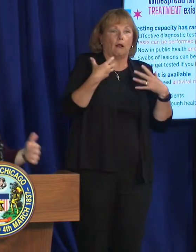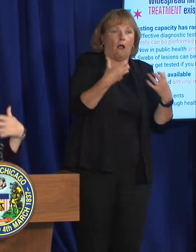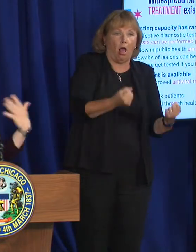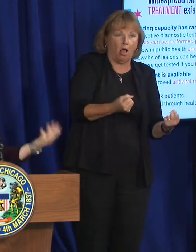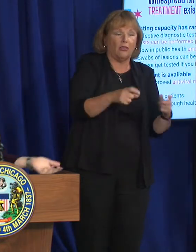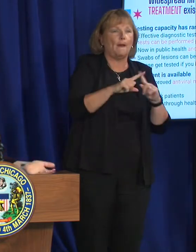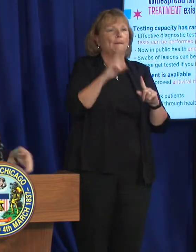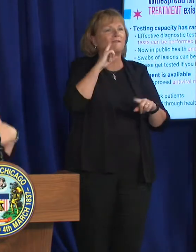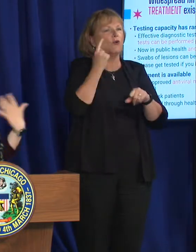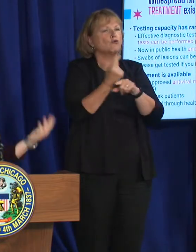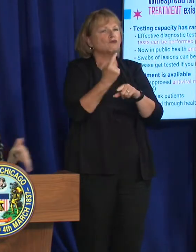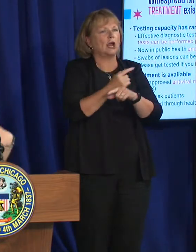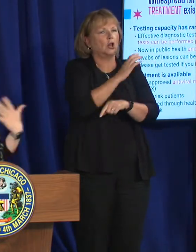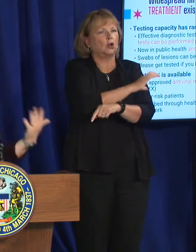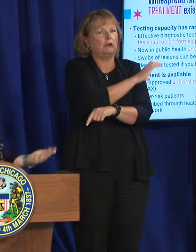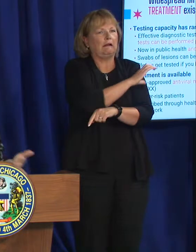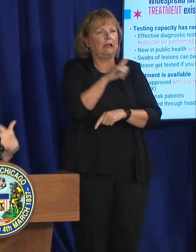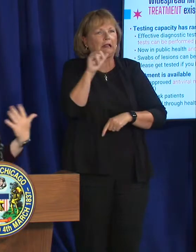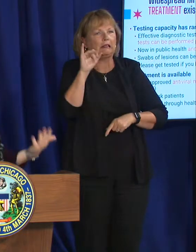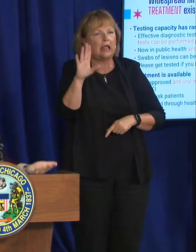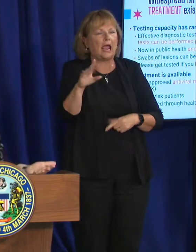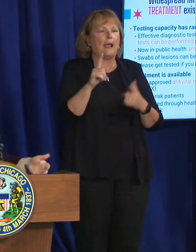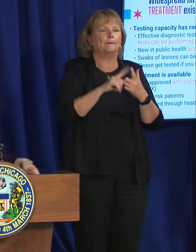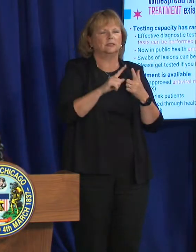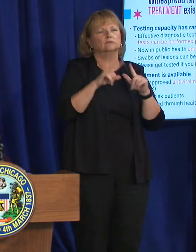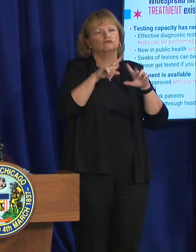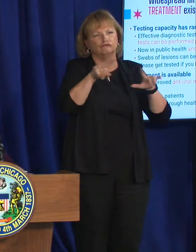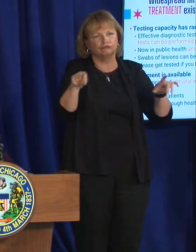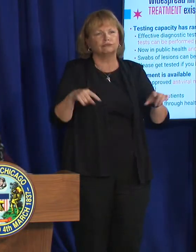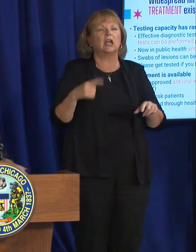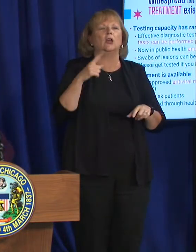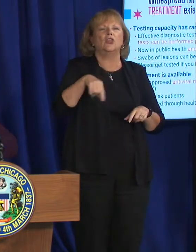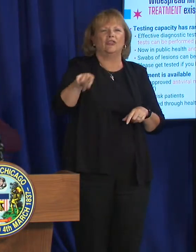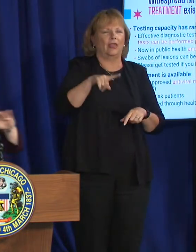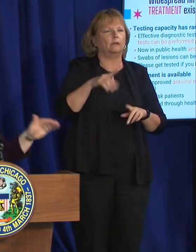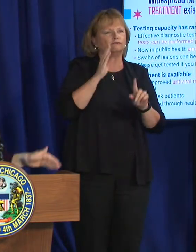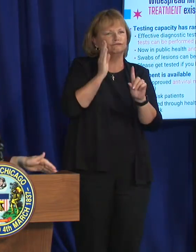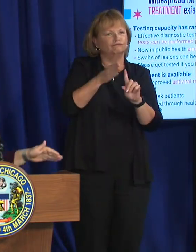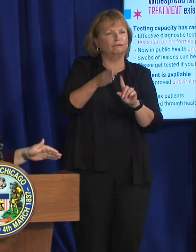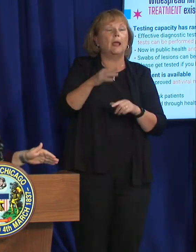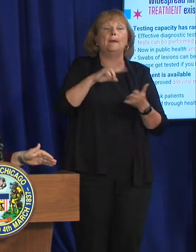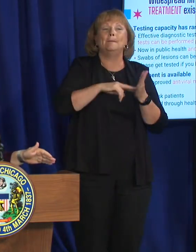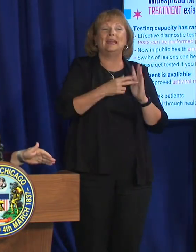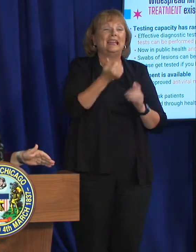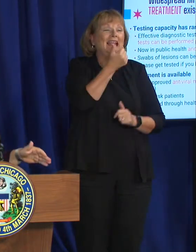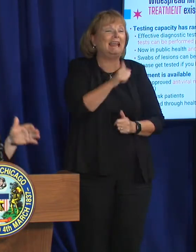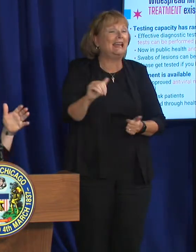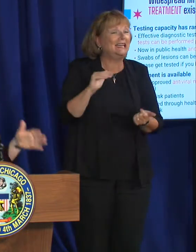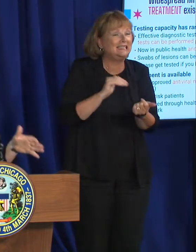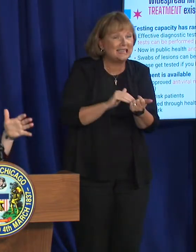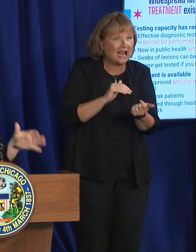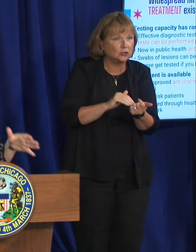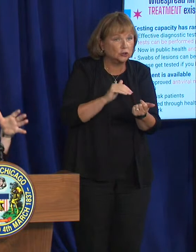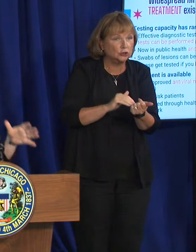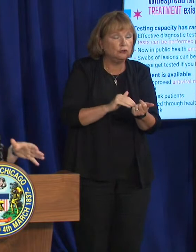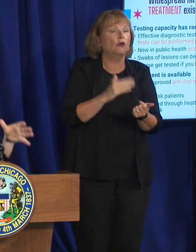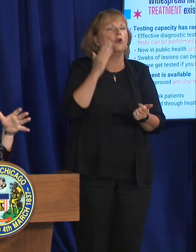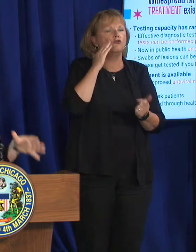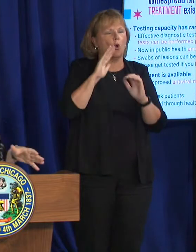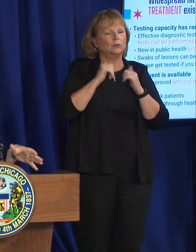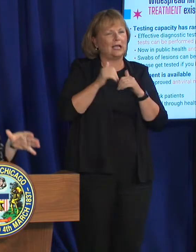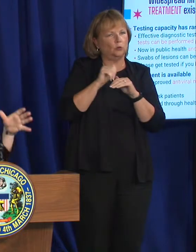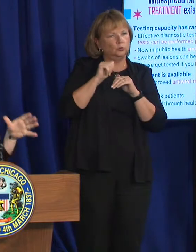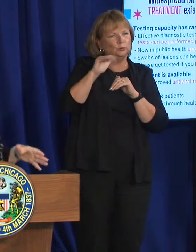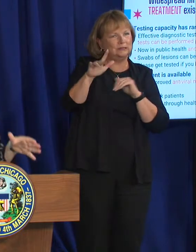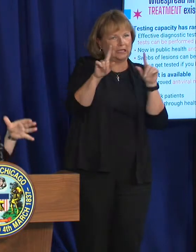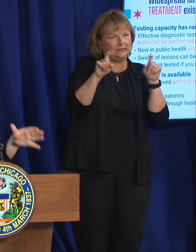to the regular clinical labs, Quest, LabCorp, et cetera, that providers use, meaning any provider should be able to send